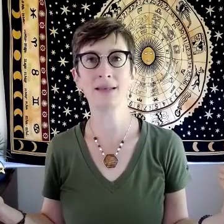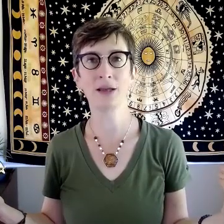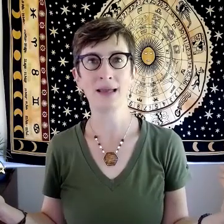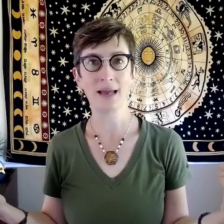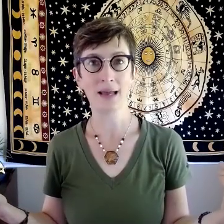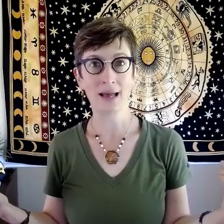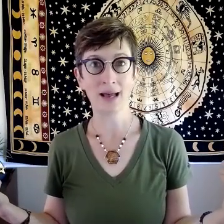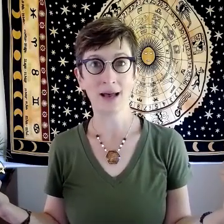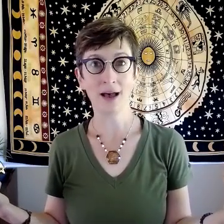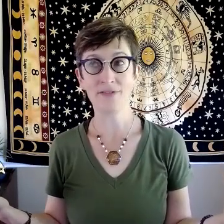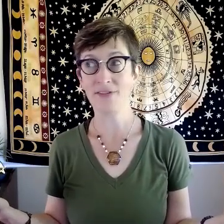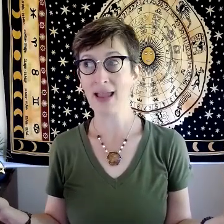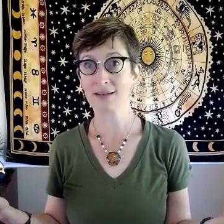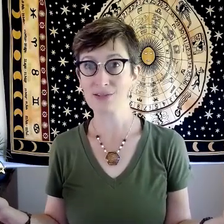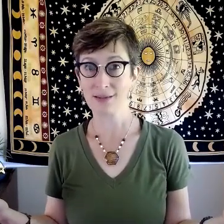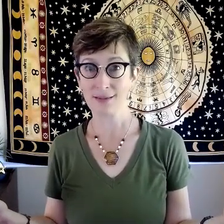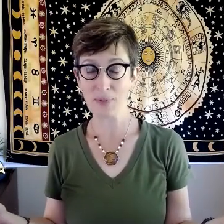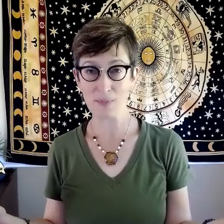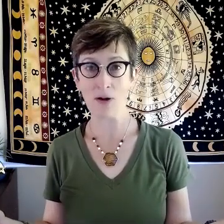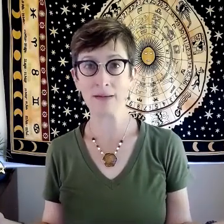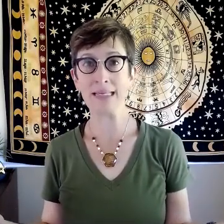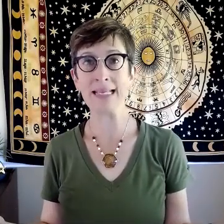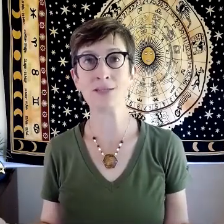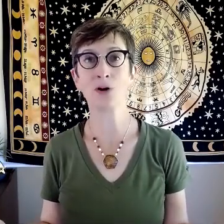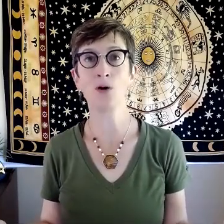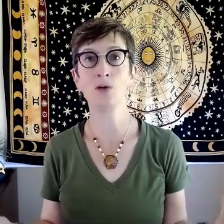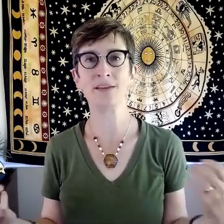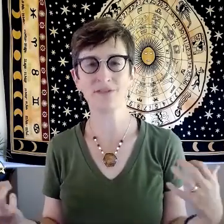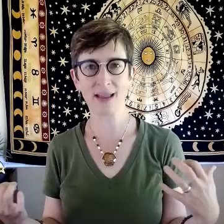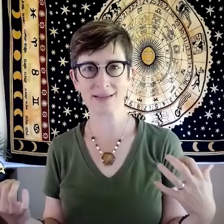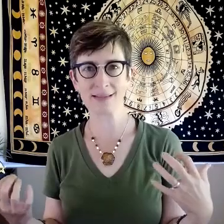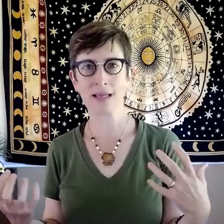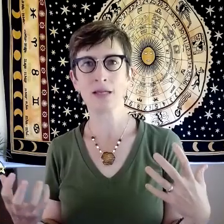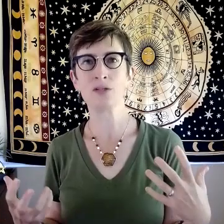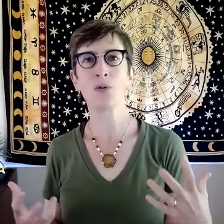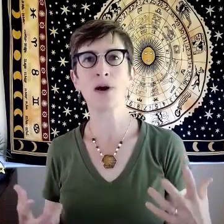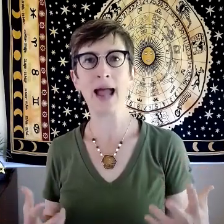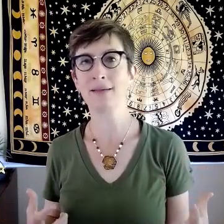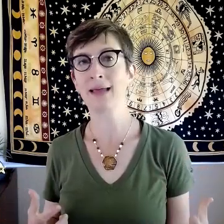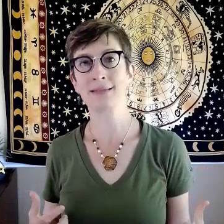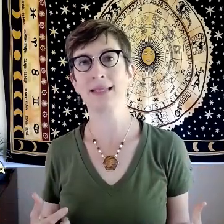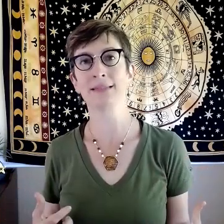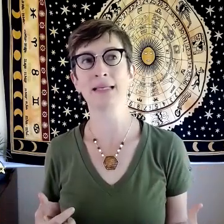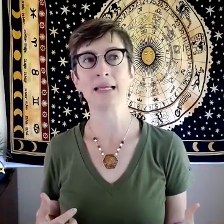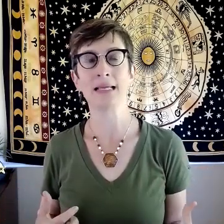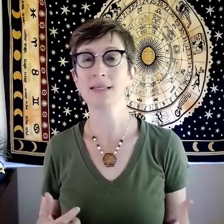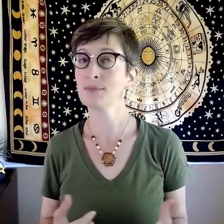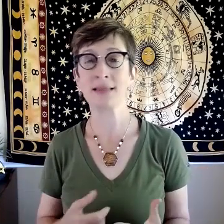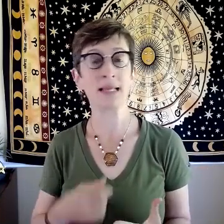affects the people in your home it affects your adolescent doesn't mean they